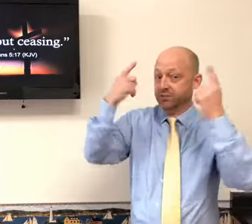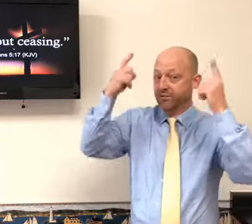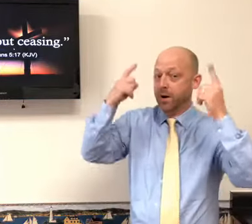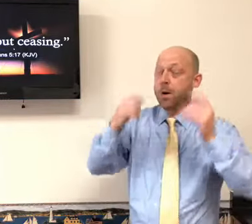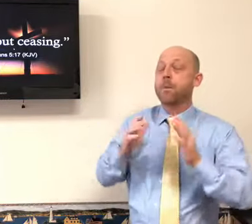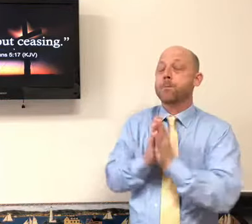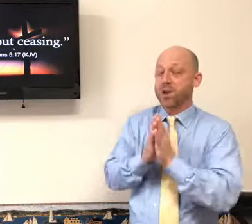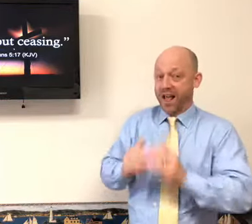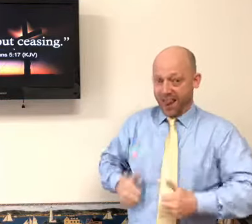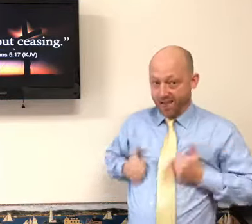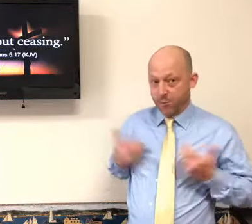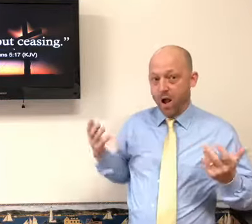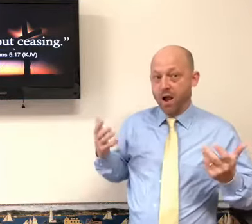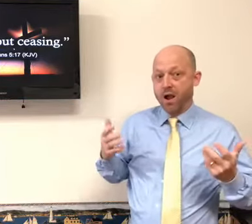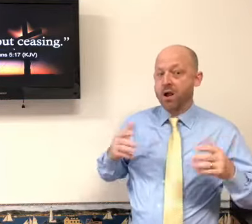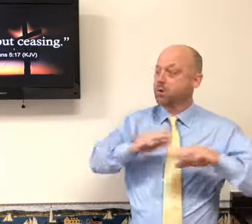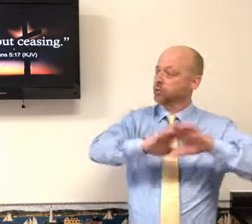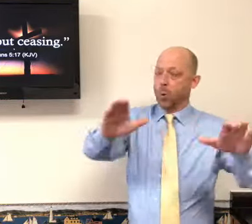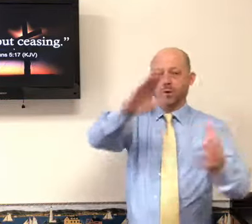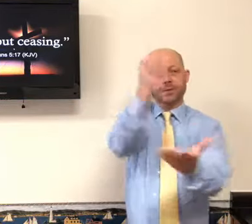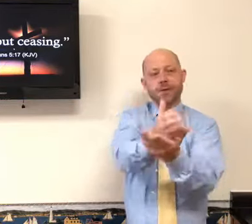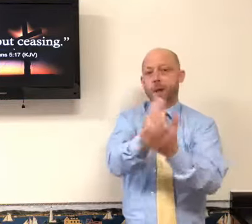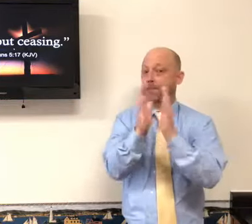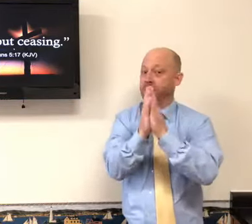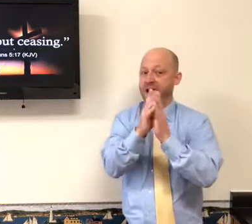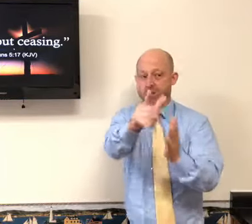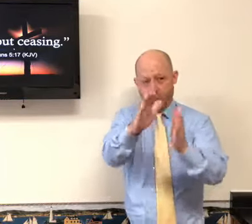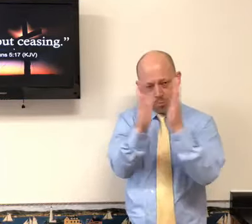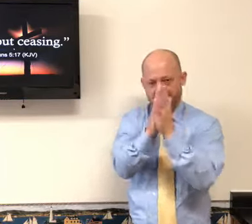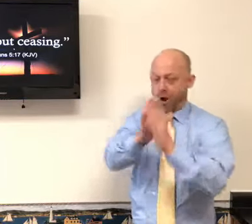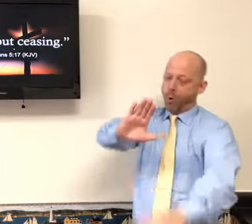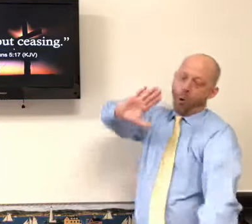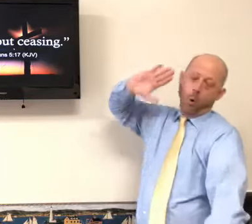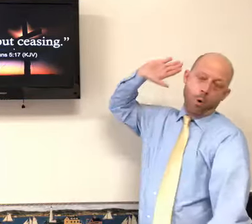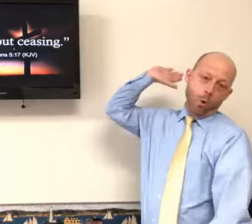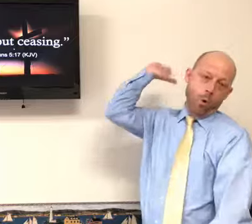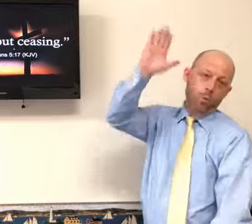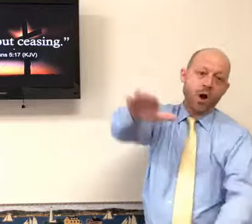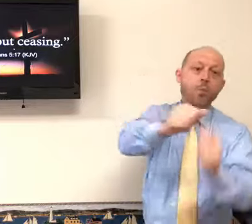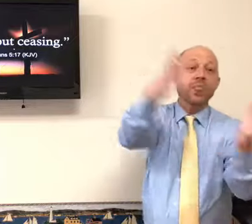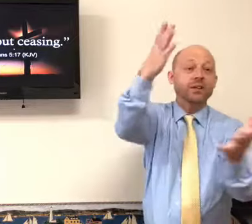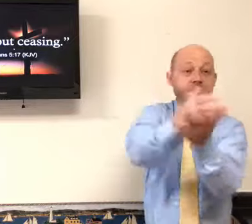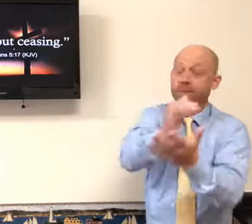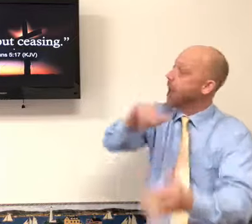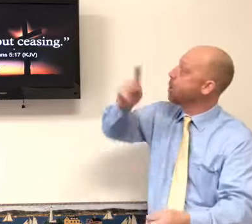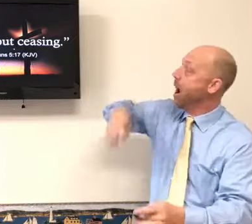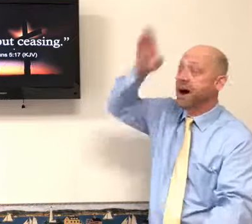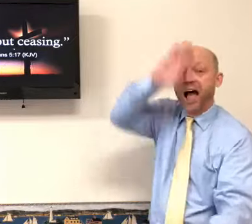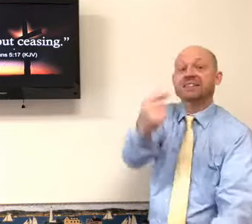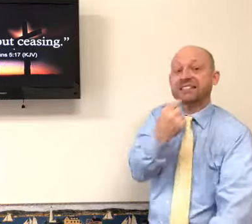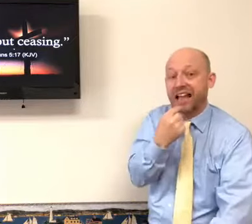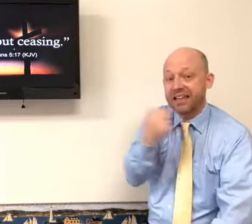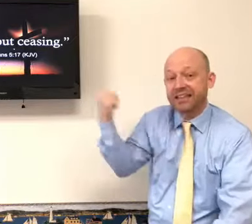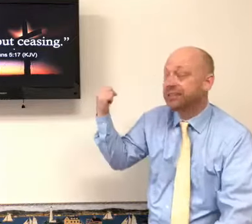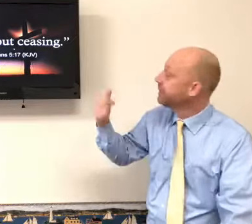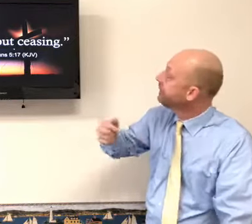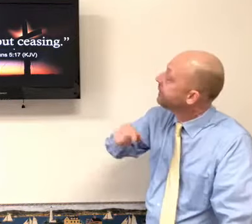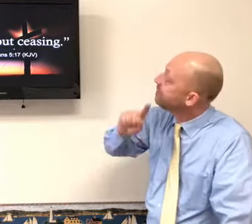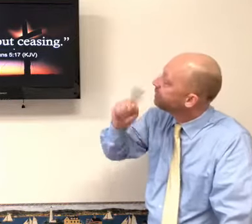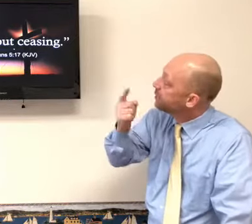Three keys to a successful prayer life. Pray without ceasing. Don't stop praying. Continue praying. That's what God